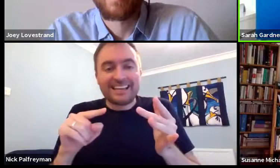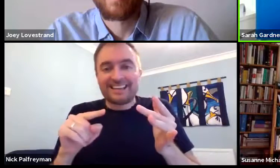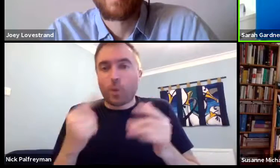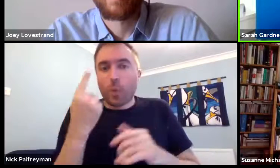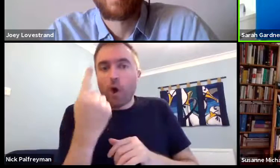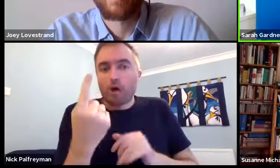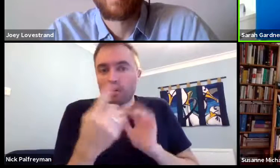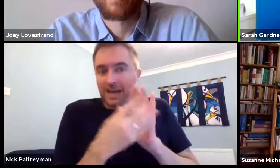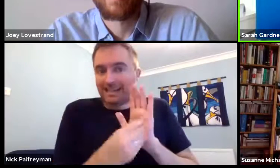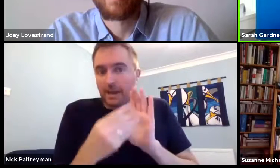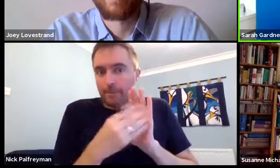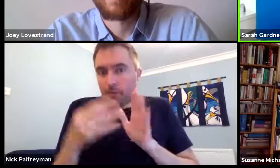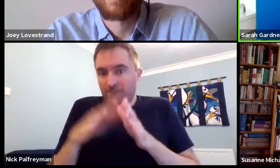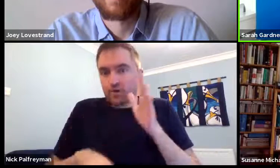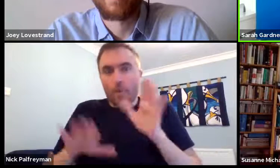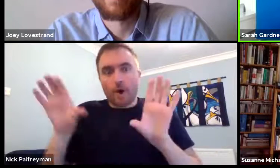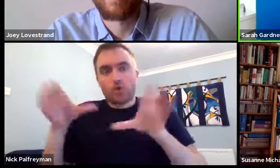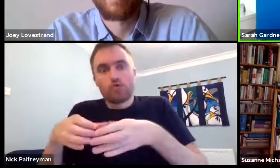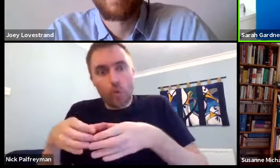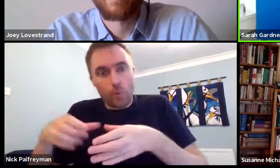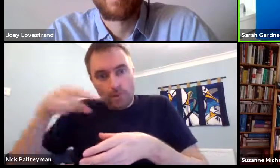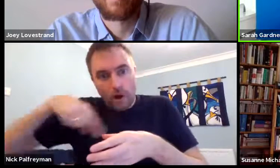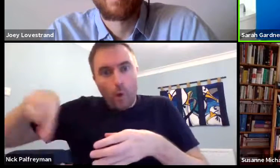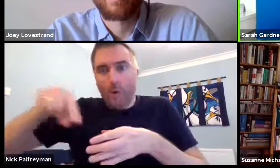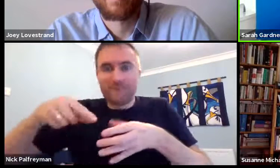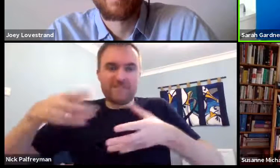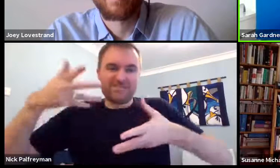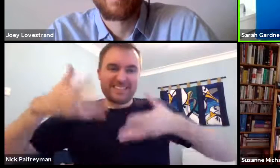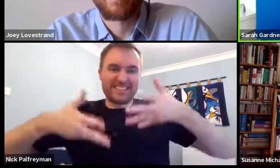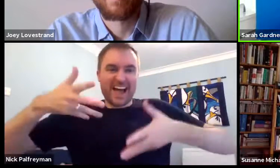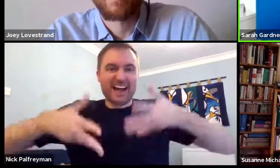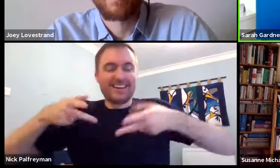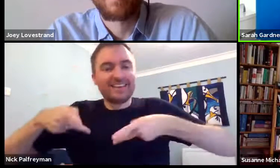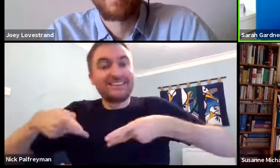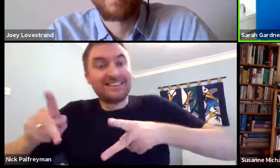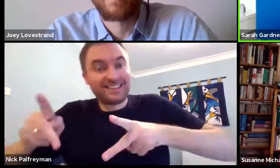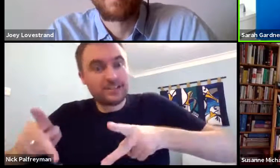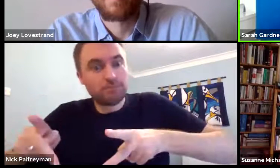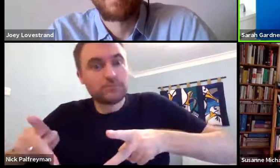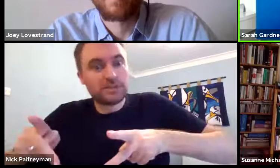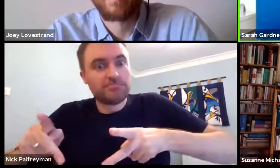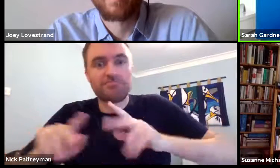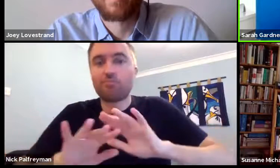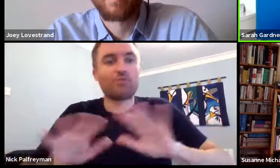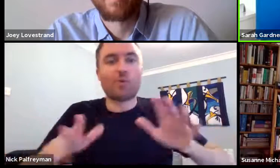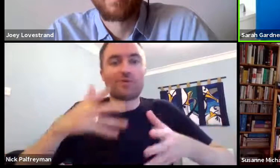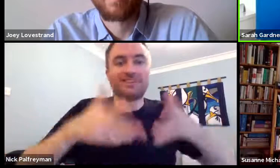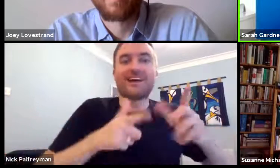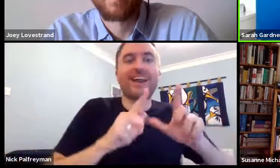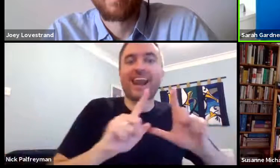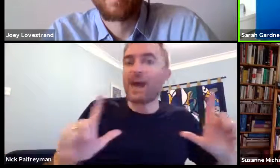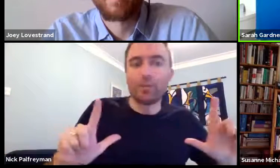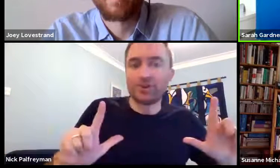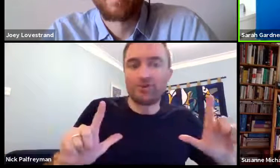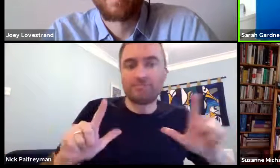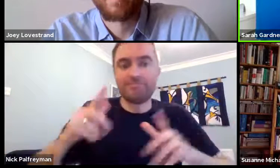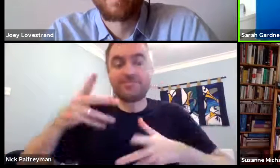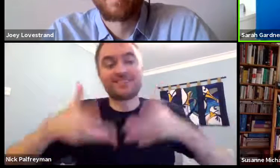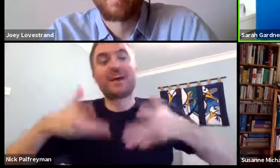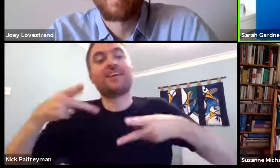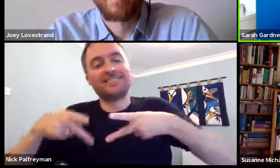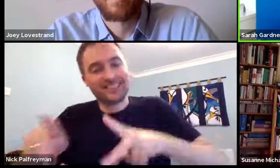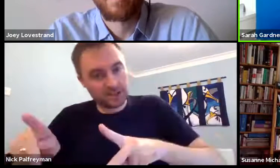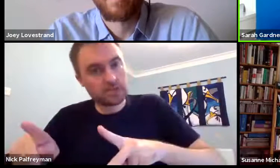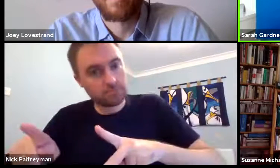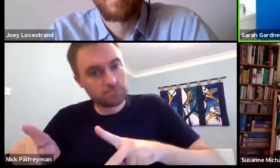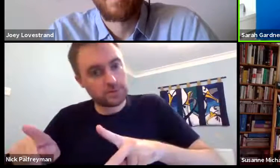Sibi is one example of a group of, it's a sign system. It's